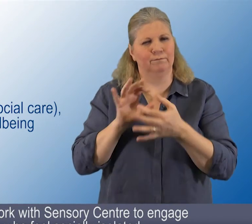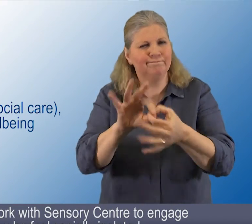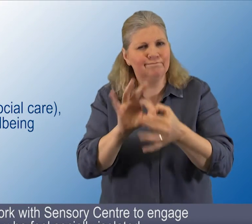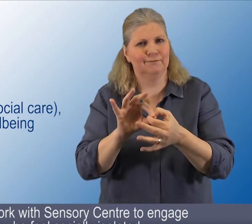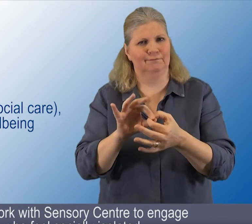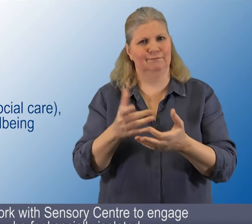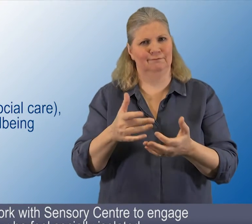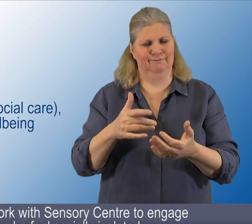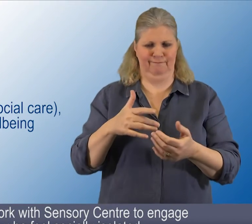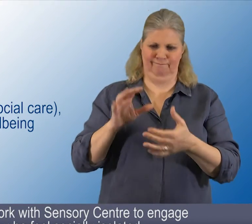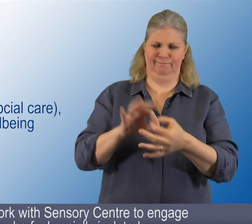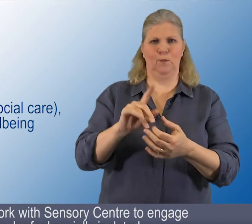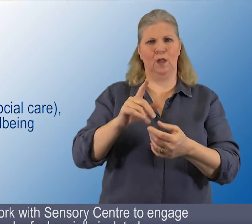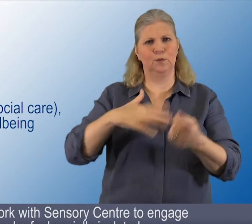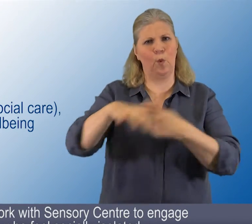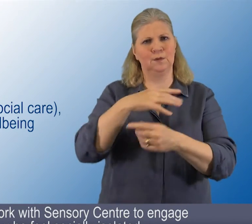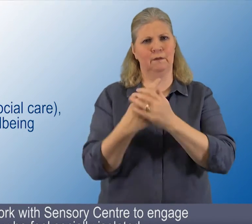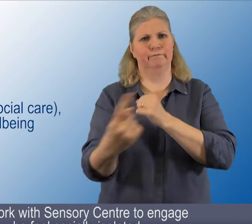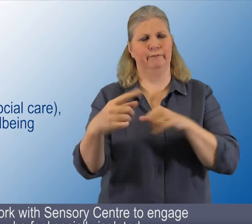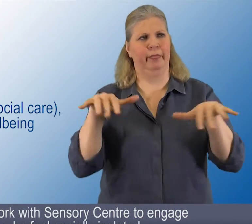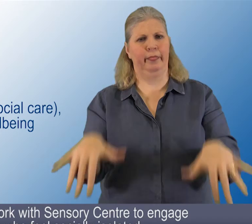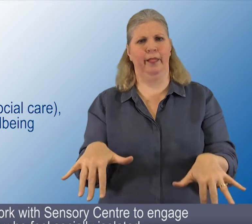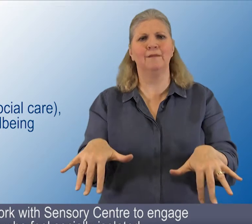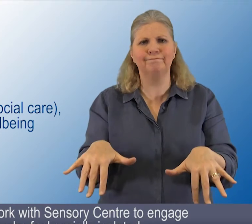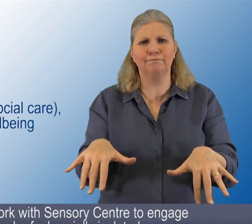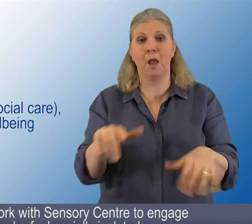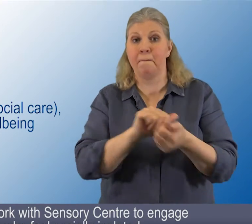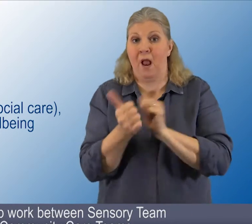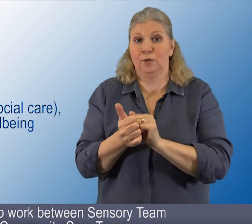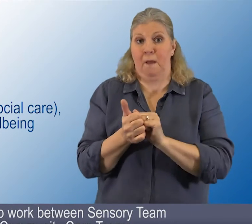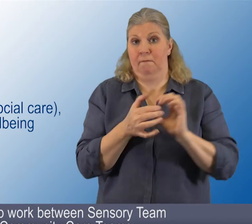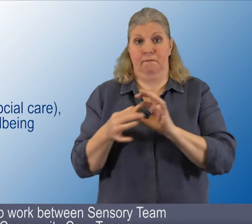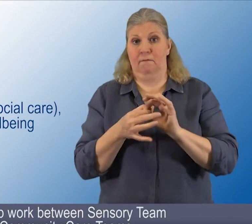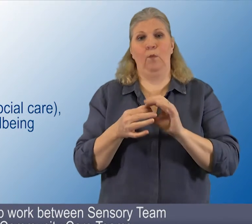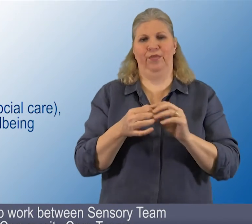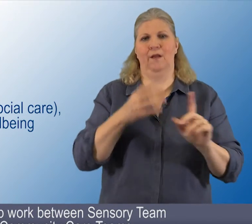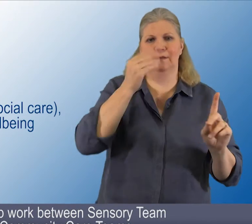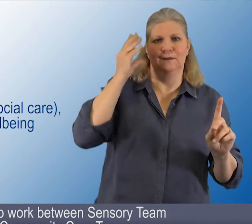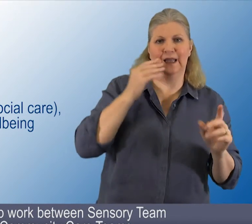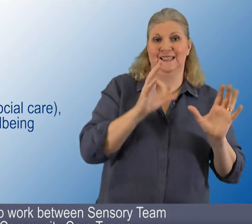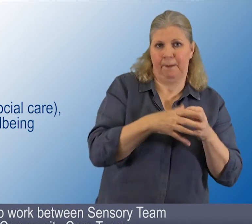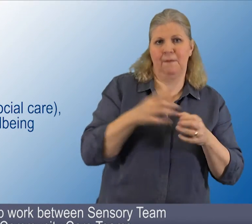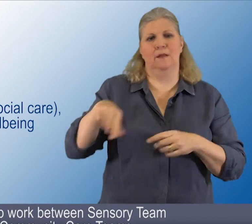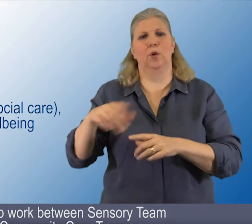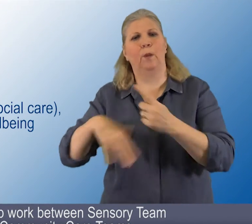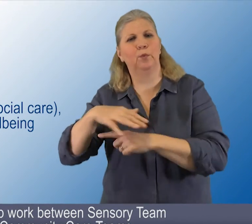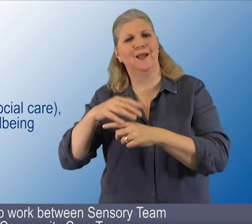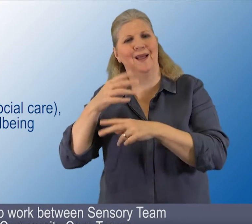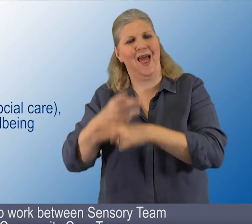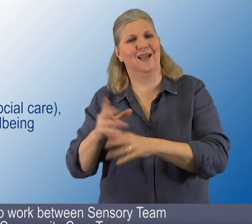Partnership work with Sensory Centre to engage those who feel socially isolated. 25. work between sensory team and community